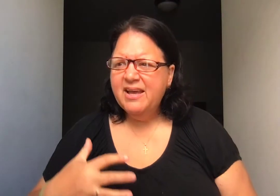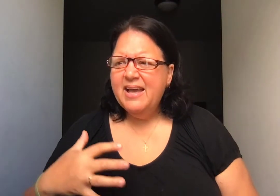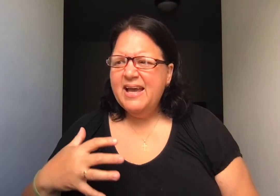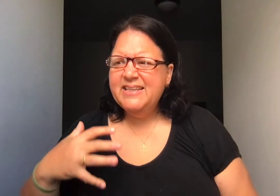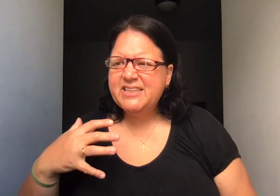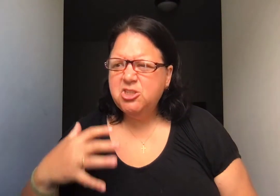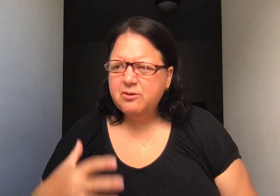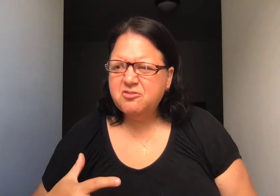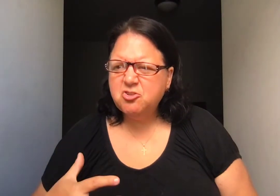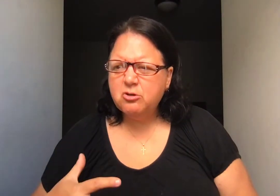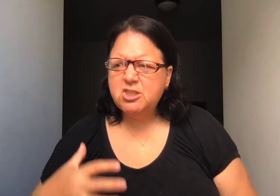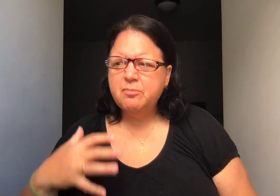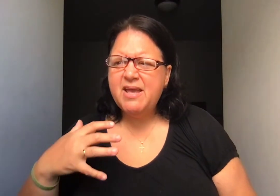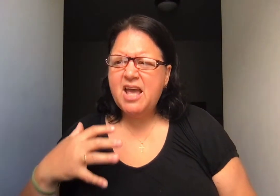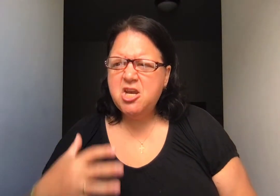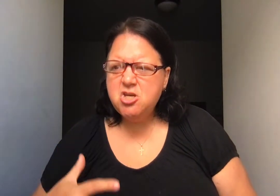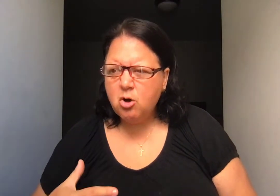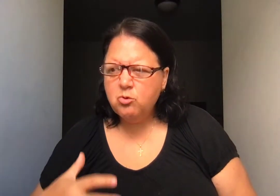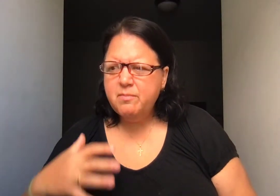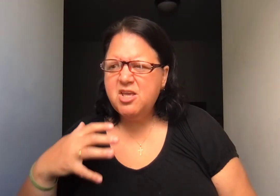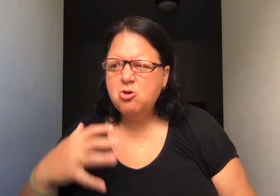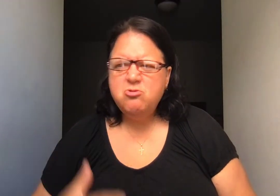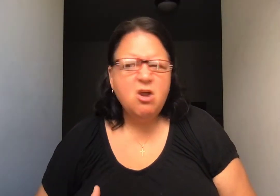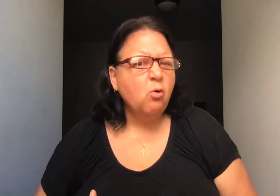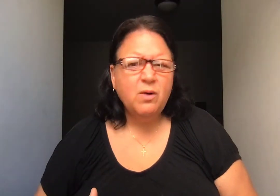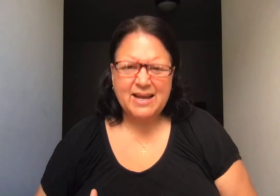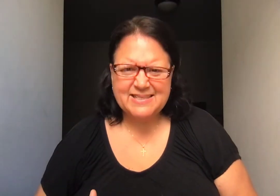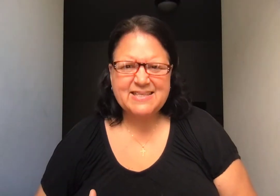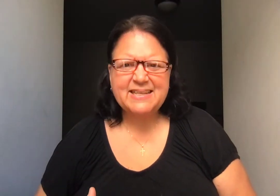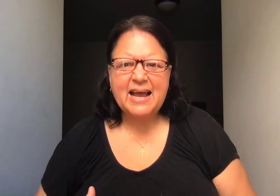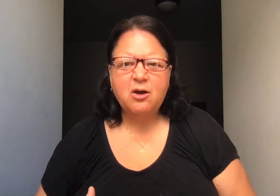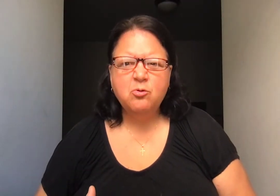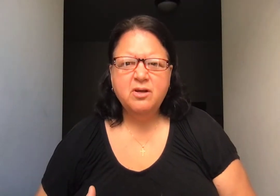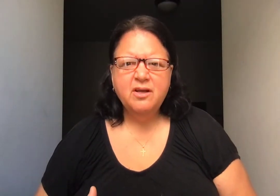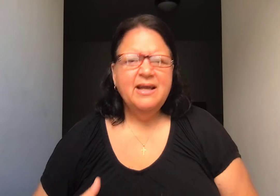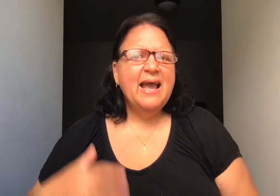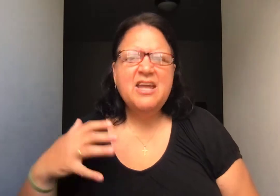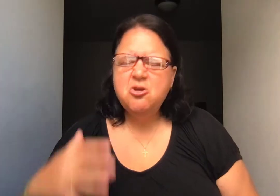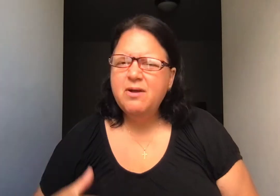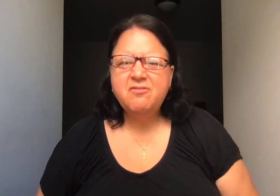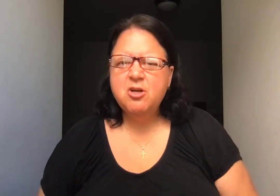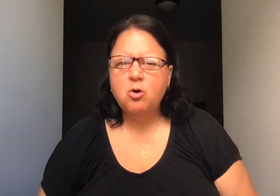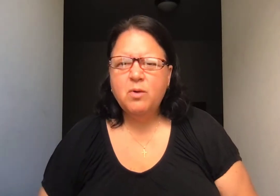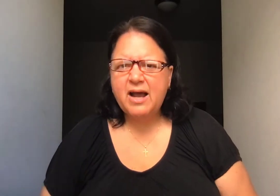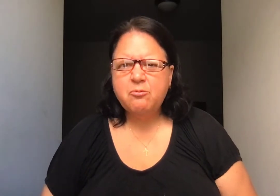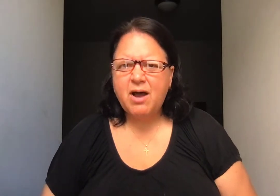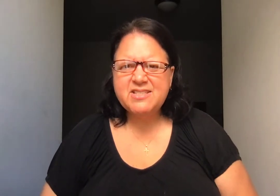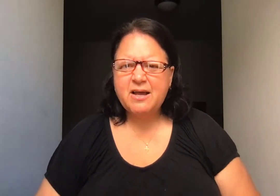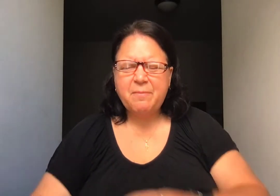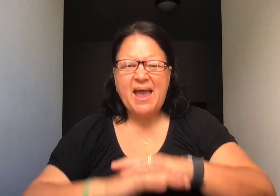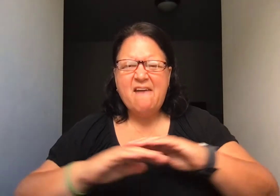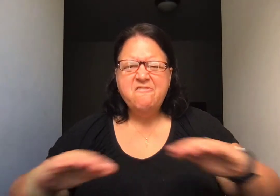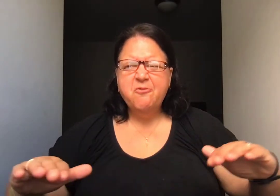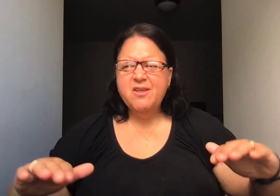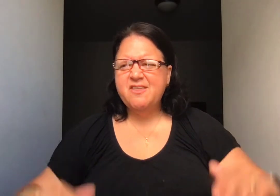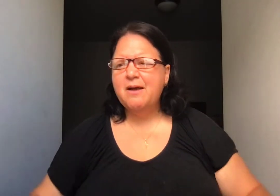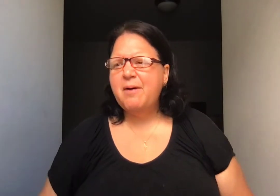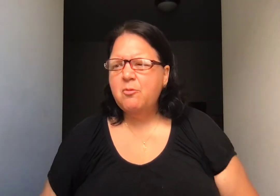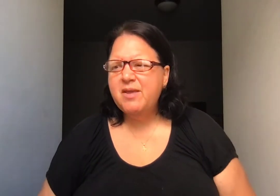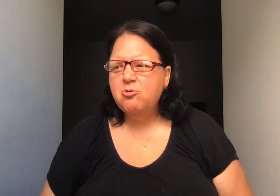And he said, you have searched me and known me. You know when I sit down and you even know when I rise up. Everything about me you